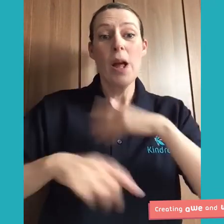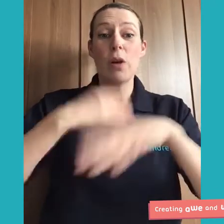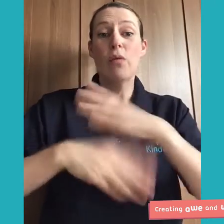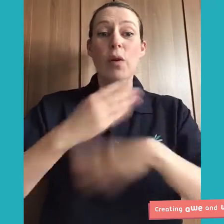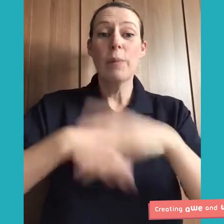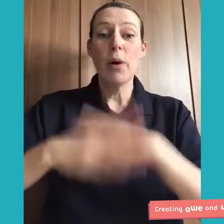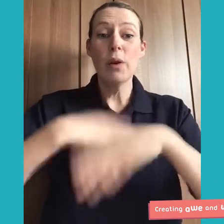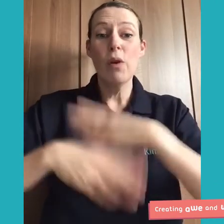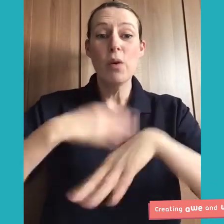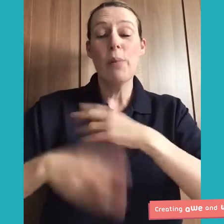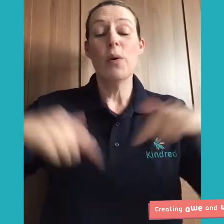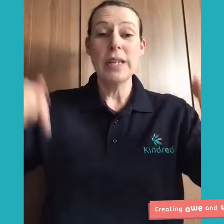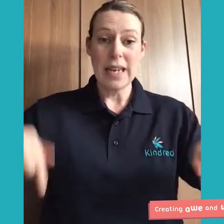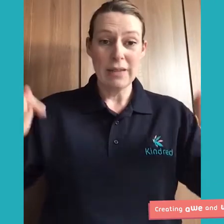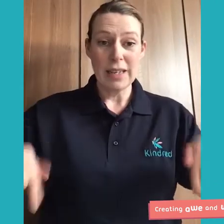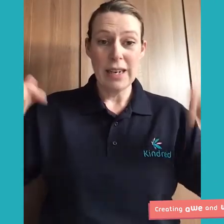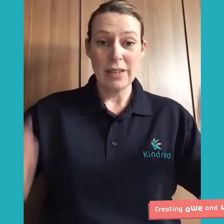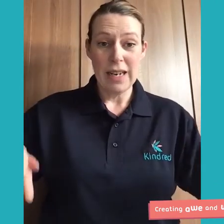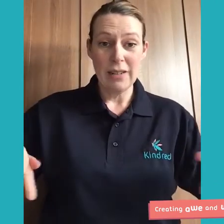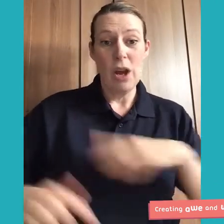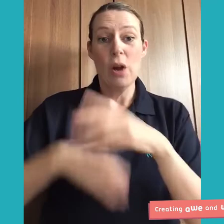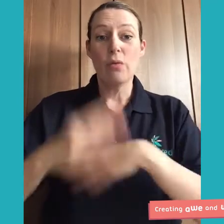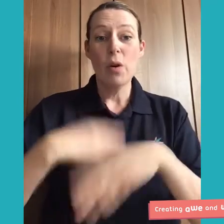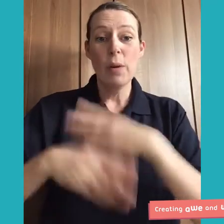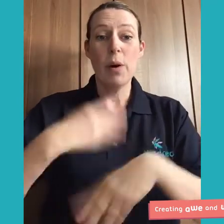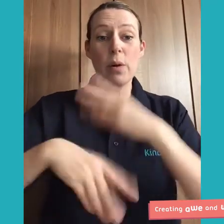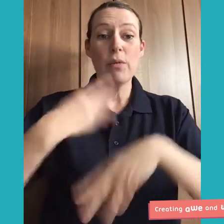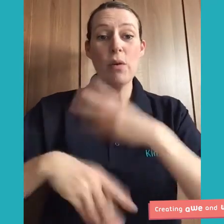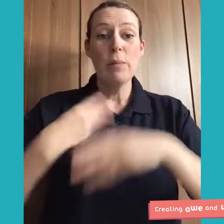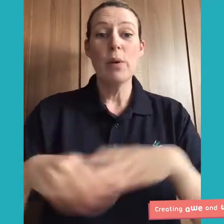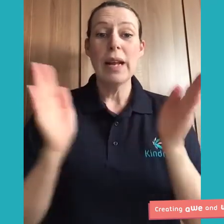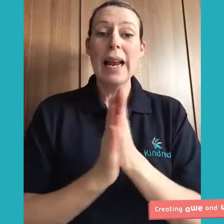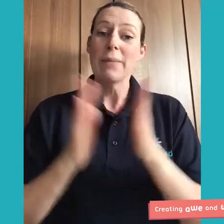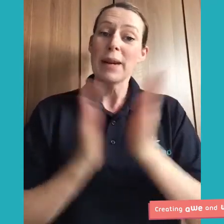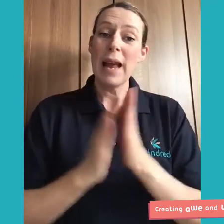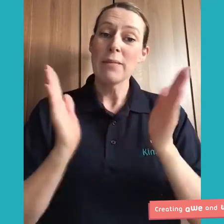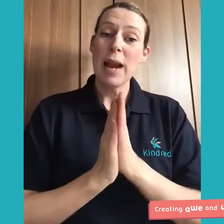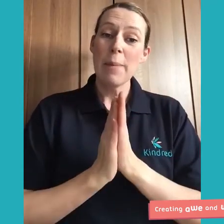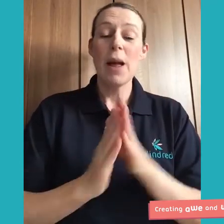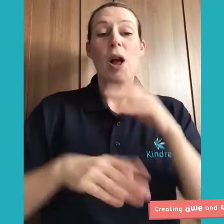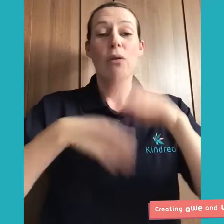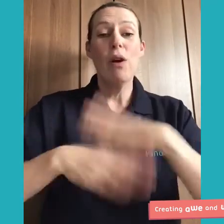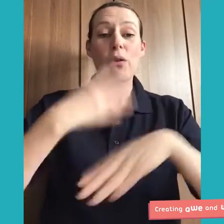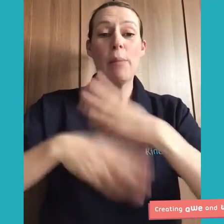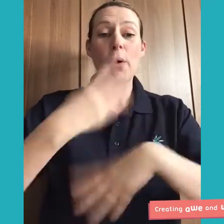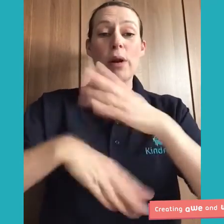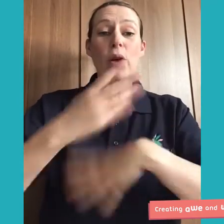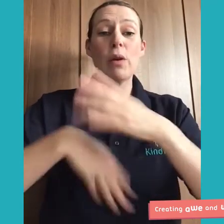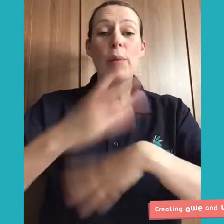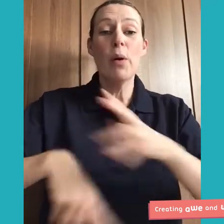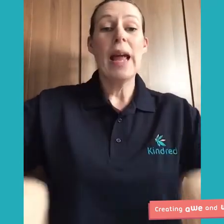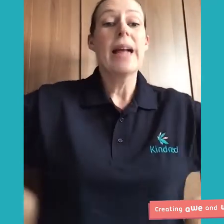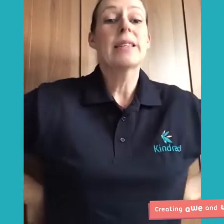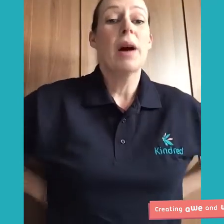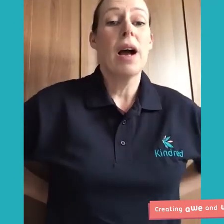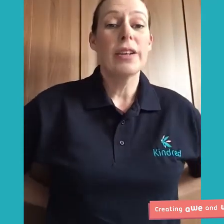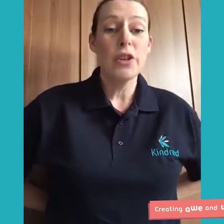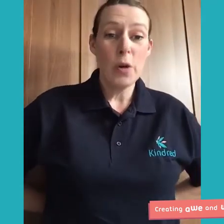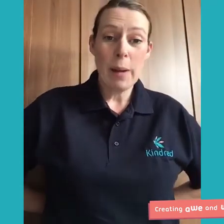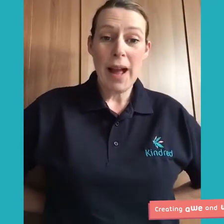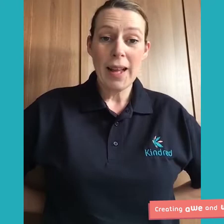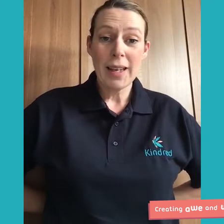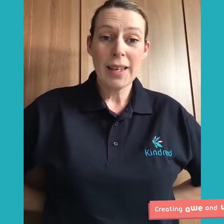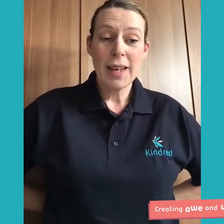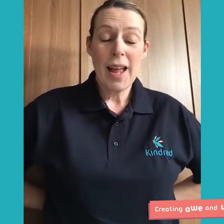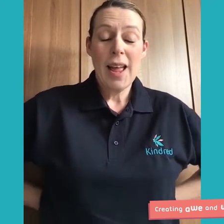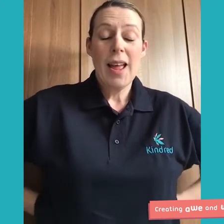up, up. Roly-poly, roly-poly, down, down, down. Roly-poly, roly-poly, clap, clap, clap. Roly-poly, roly-poly, hands behind